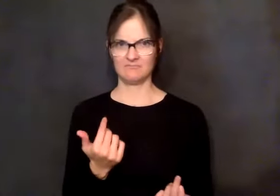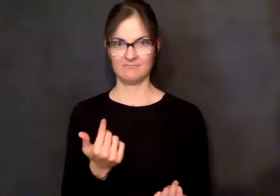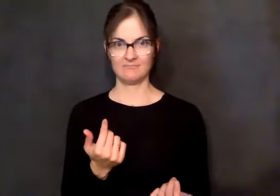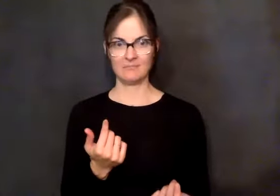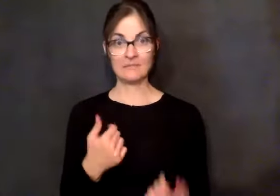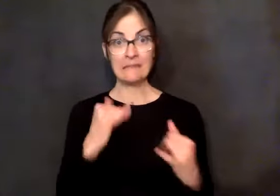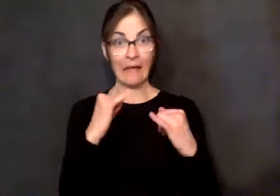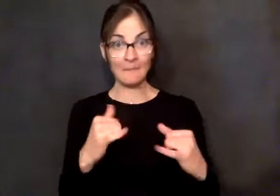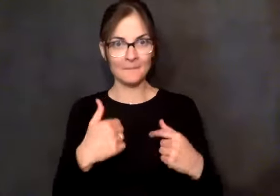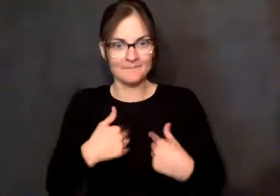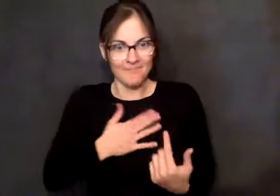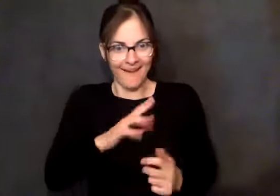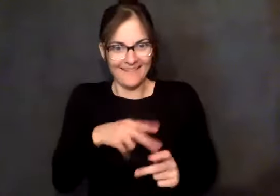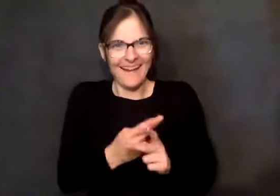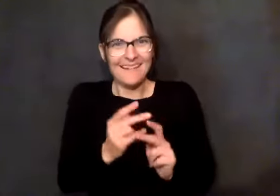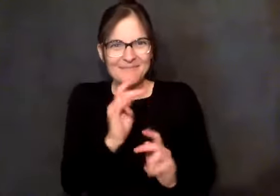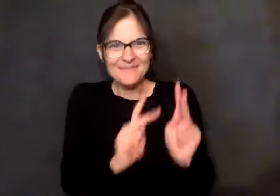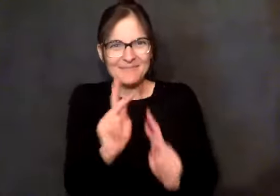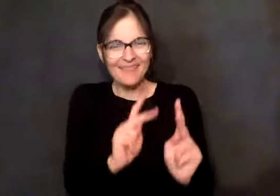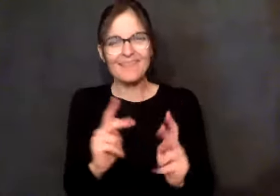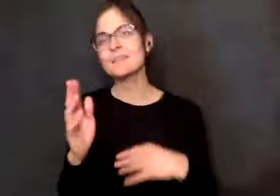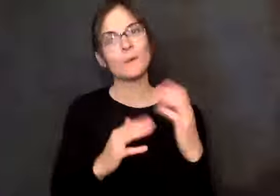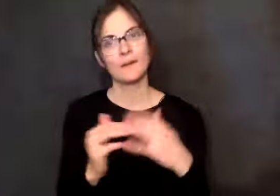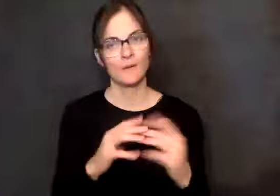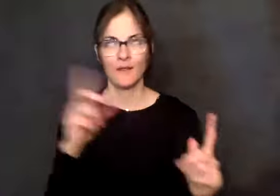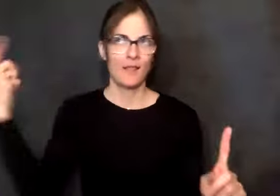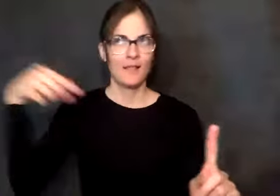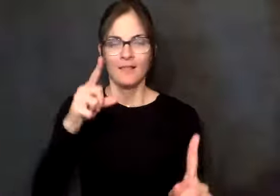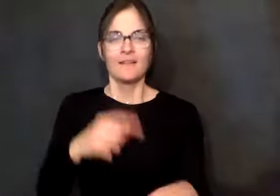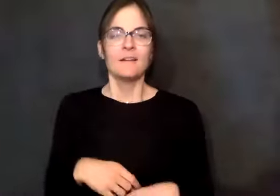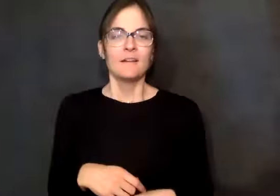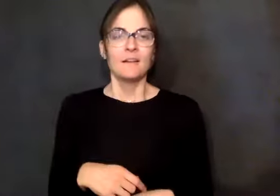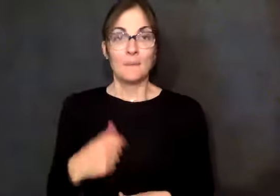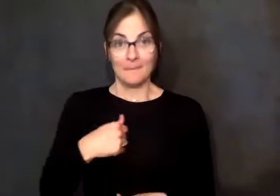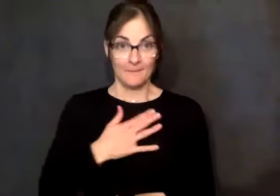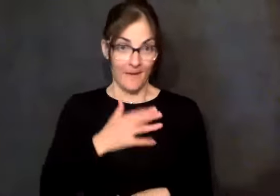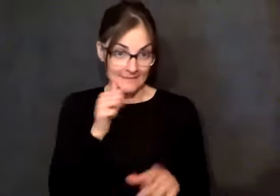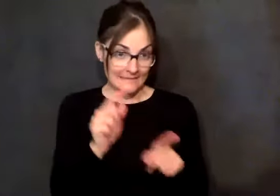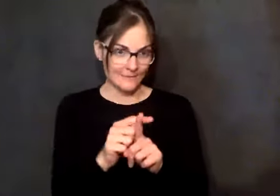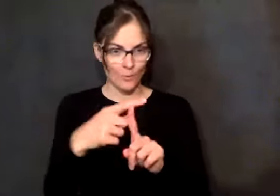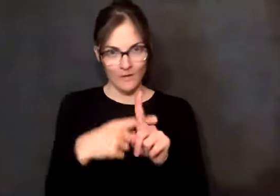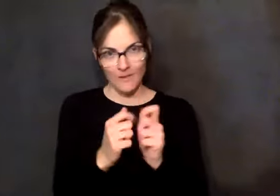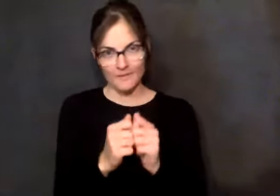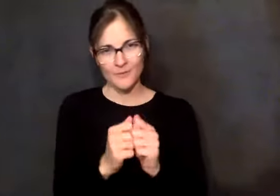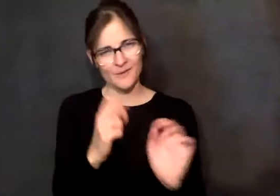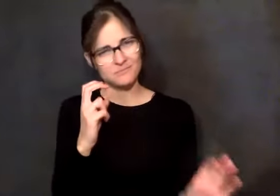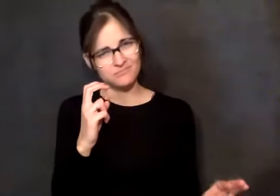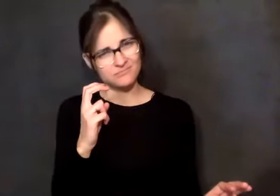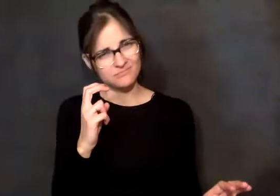And so, anyway, as the trip went on, I got more resentful and more resentful until we got